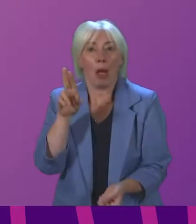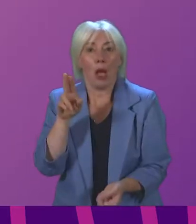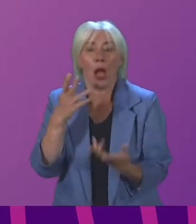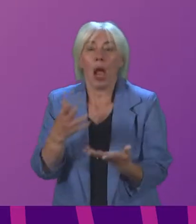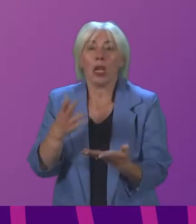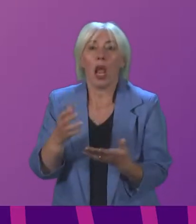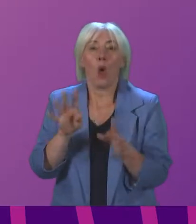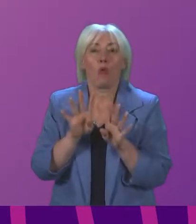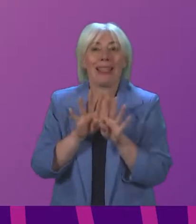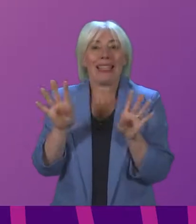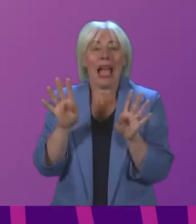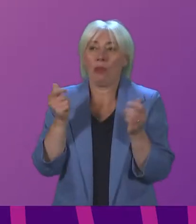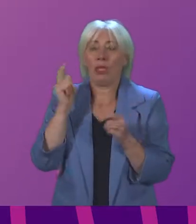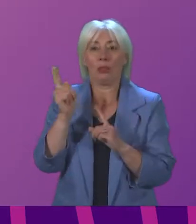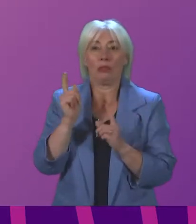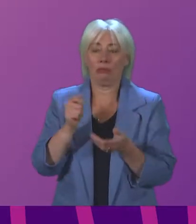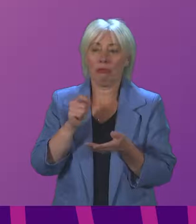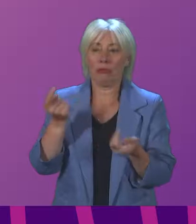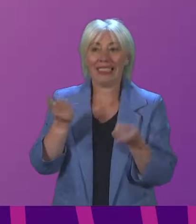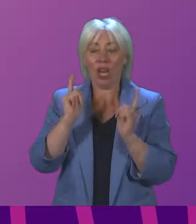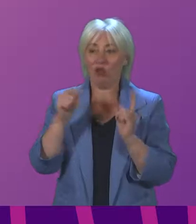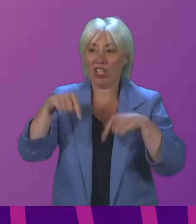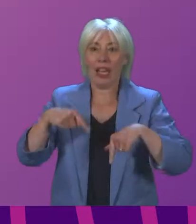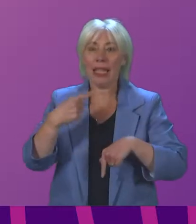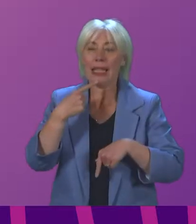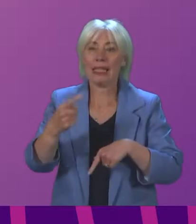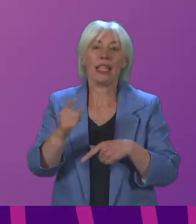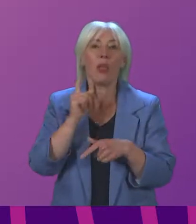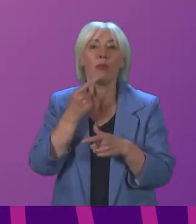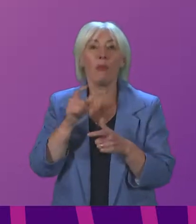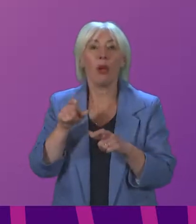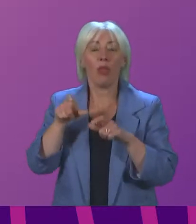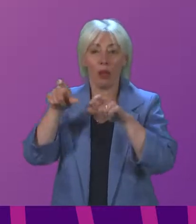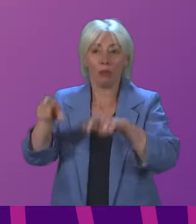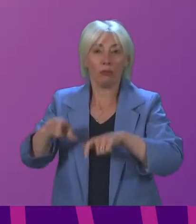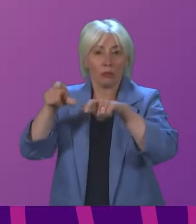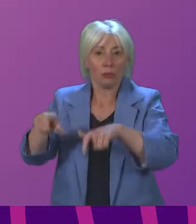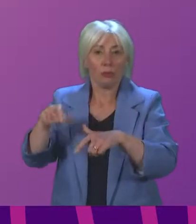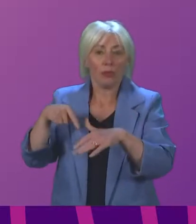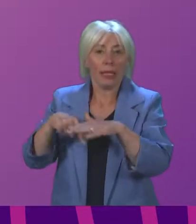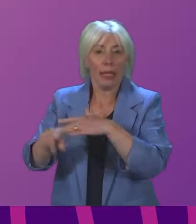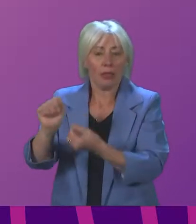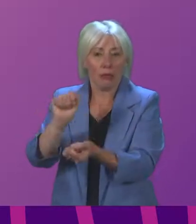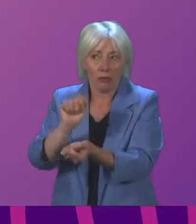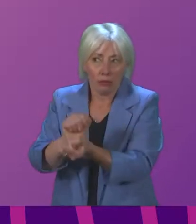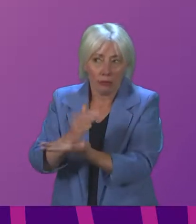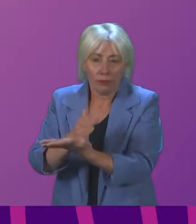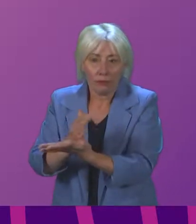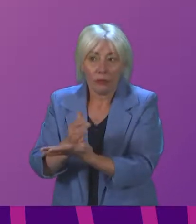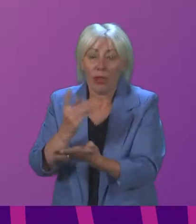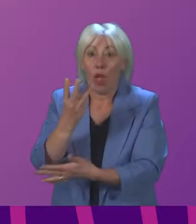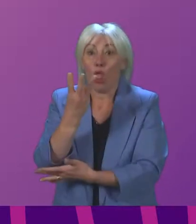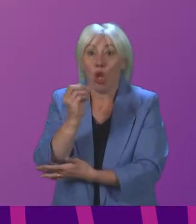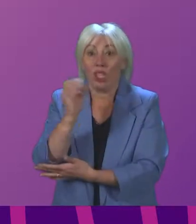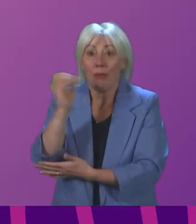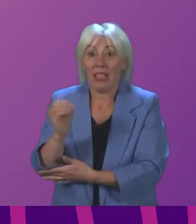Cabinet Secretary recently told the Chamber that remand numbers have jumped to nearly 30% of the prison population.